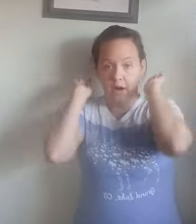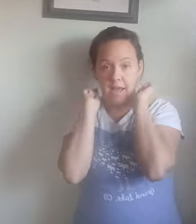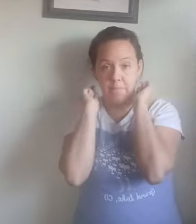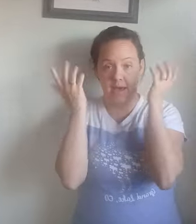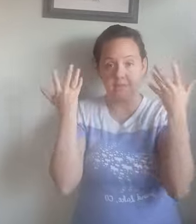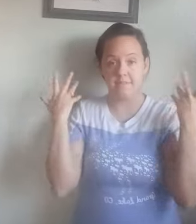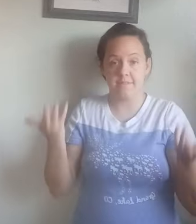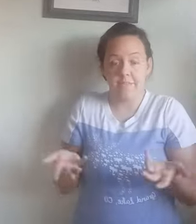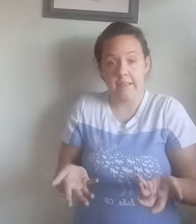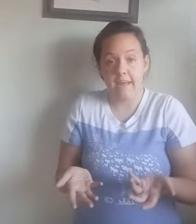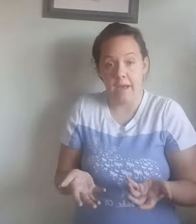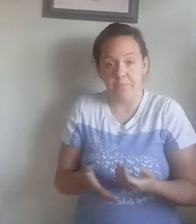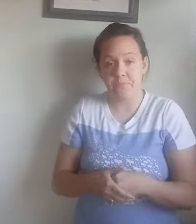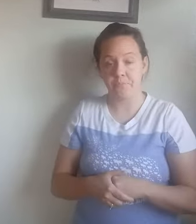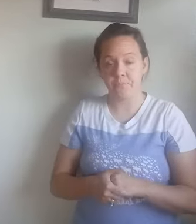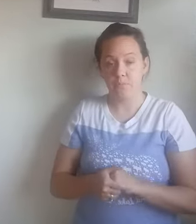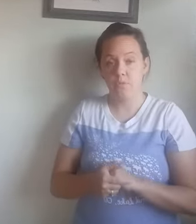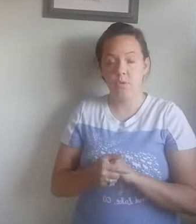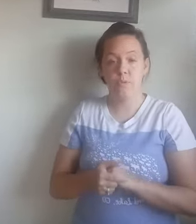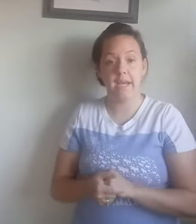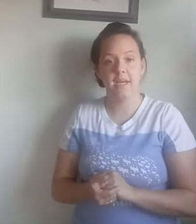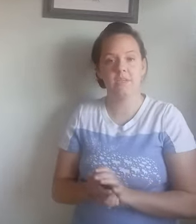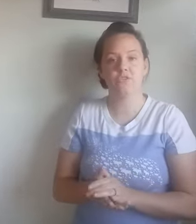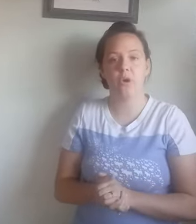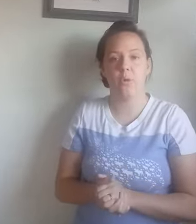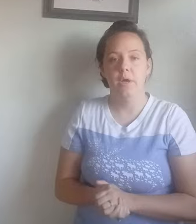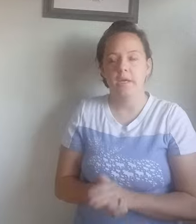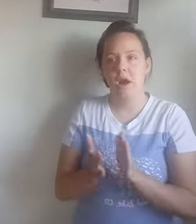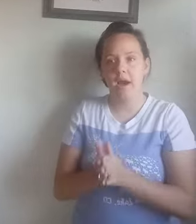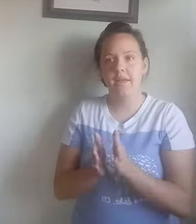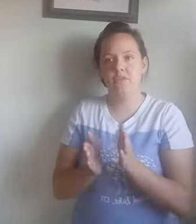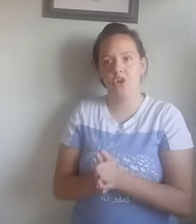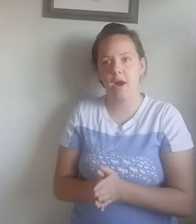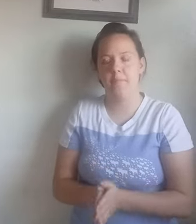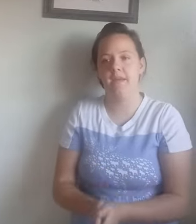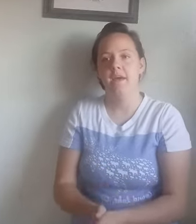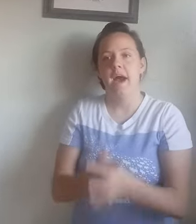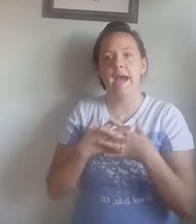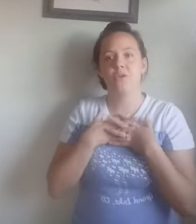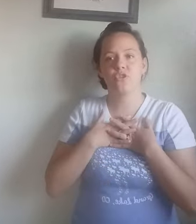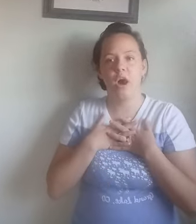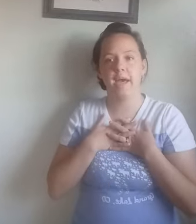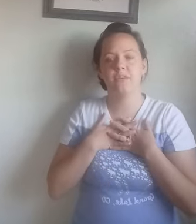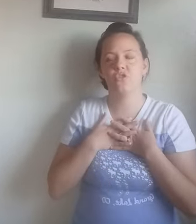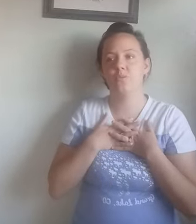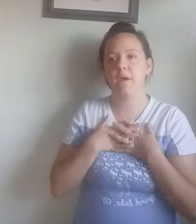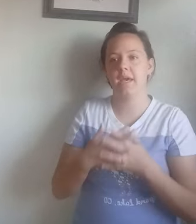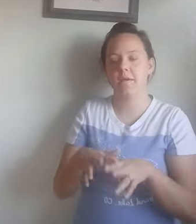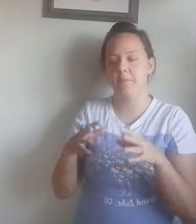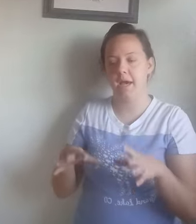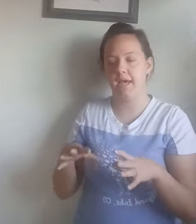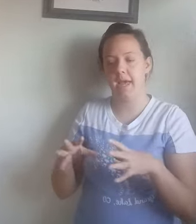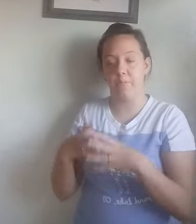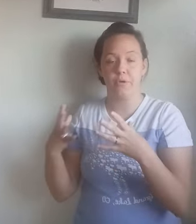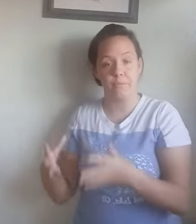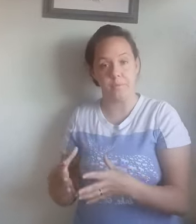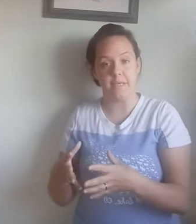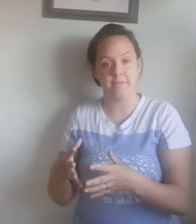headbands, and stuff like that. Right? so cotton is common. I use cotton to make my amigurumis,